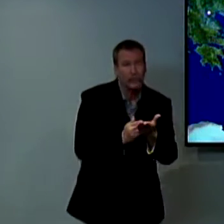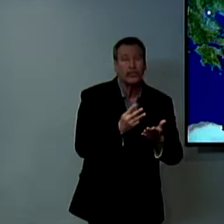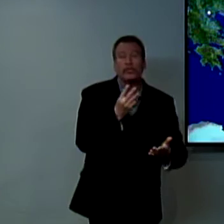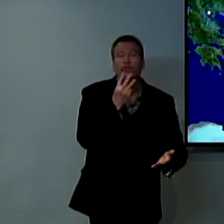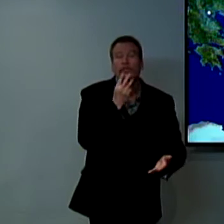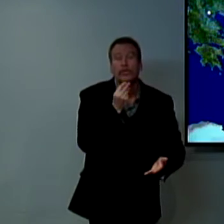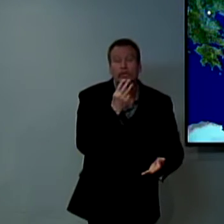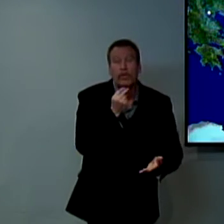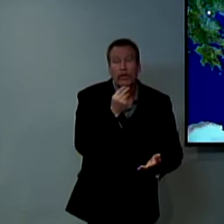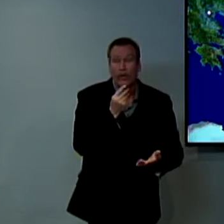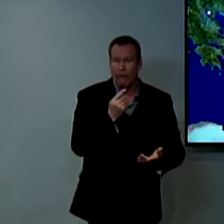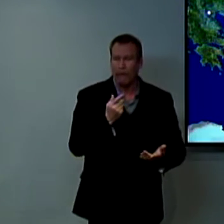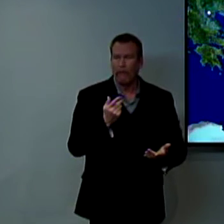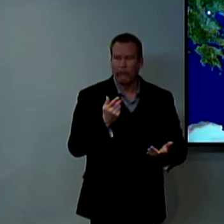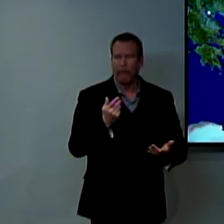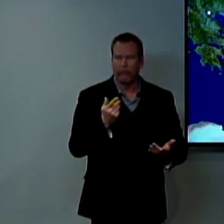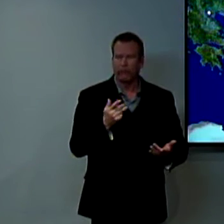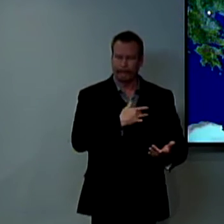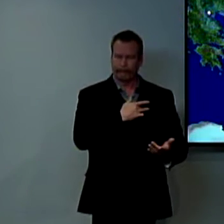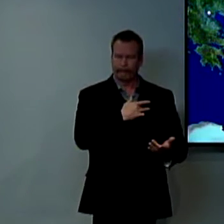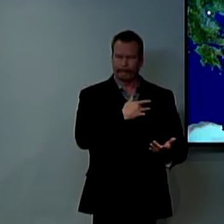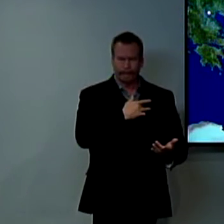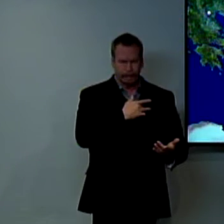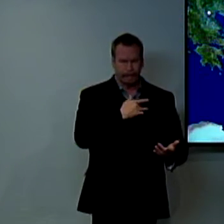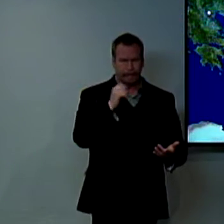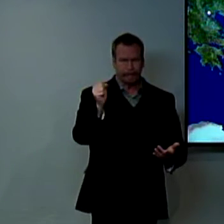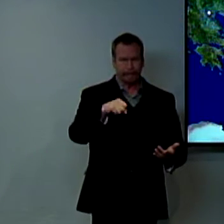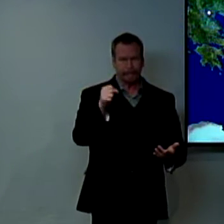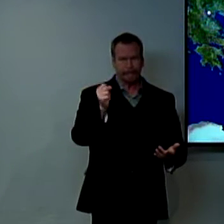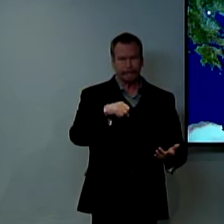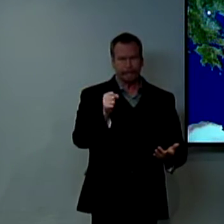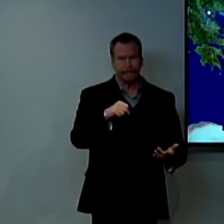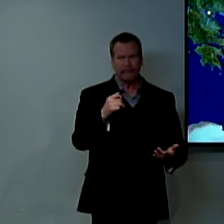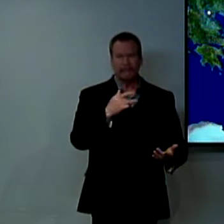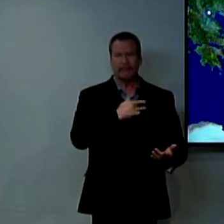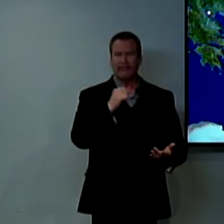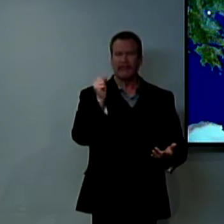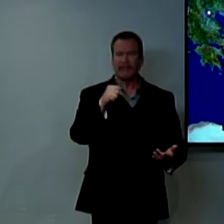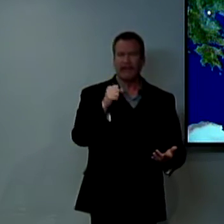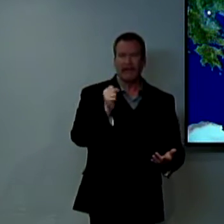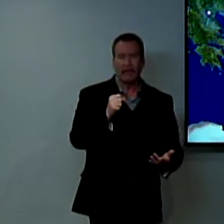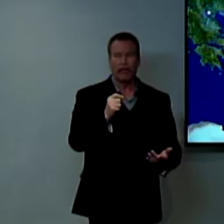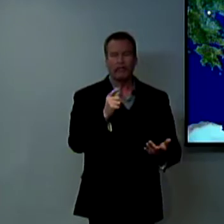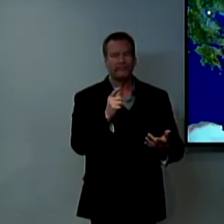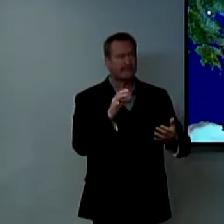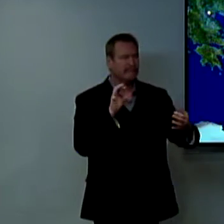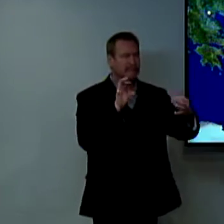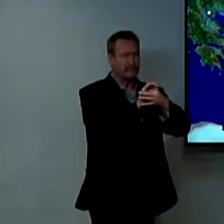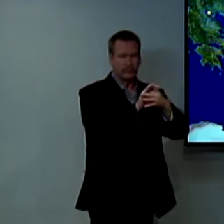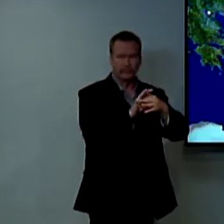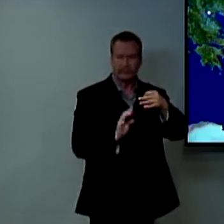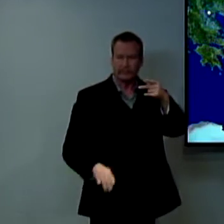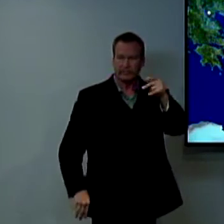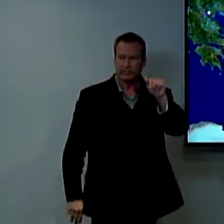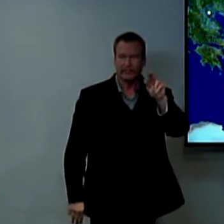some of the Jews some of the Jews were touched some of them believed or some of them were